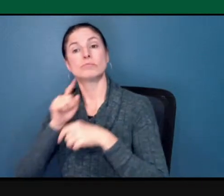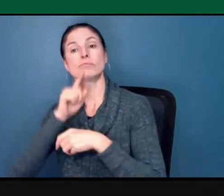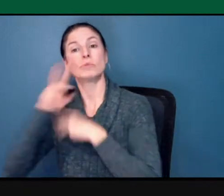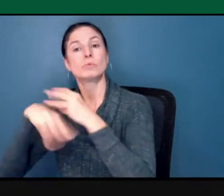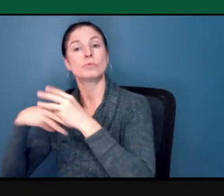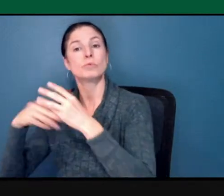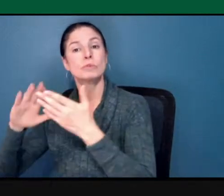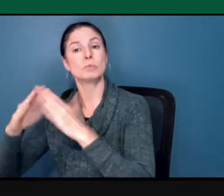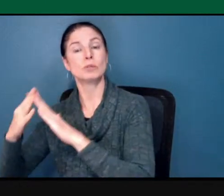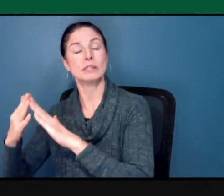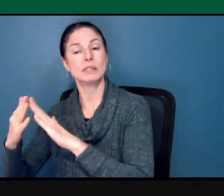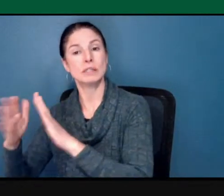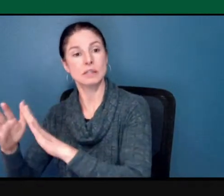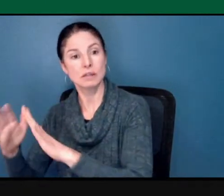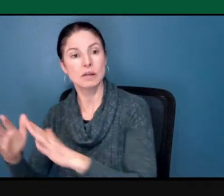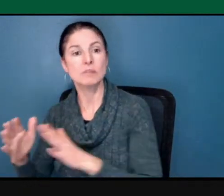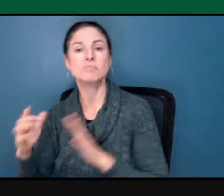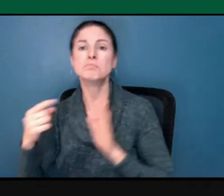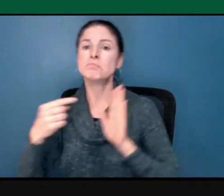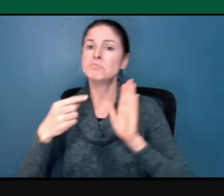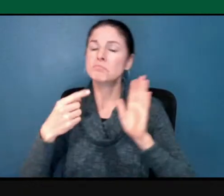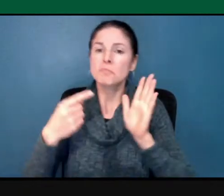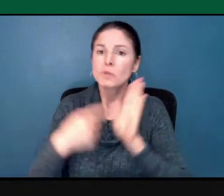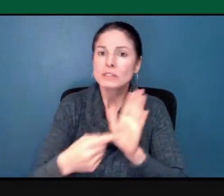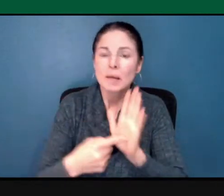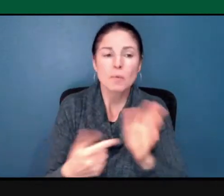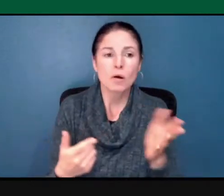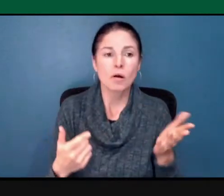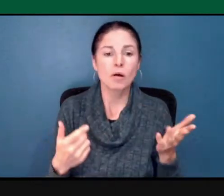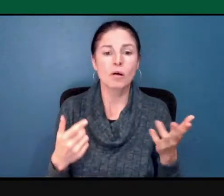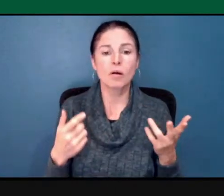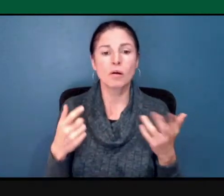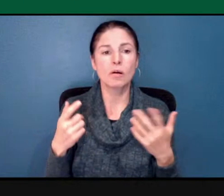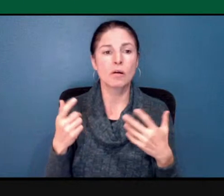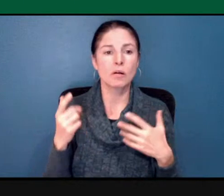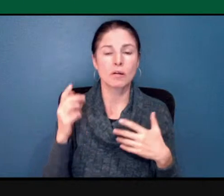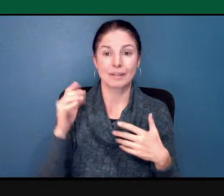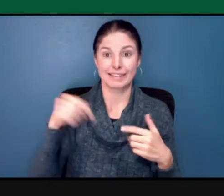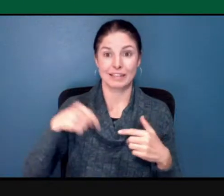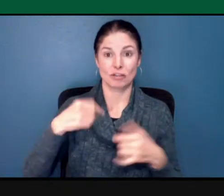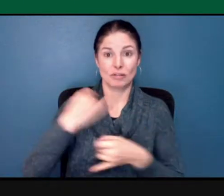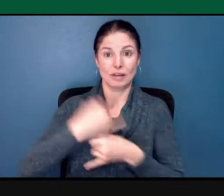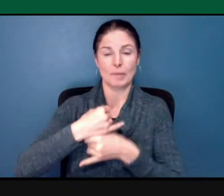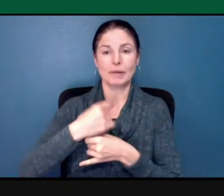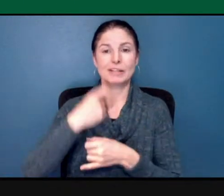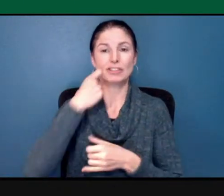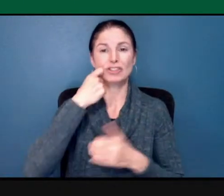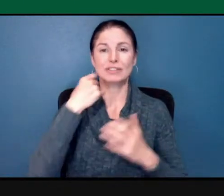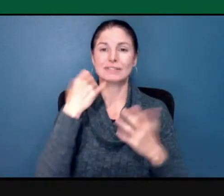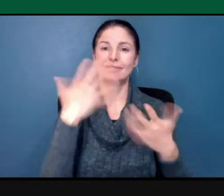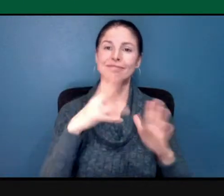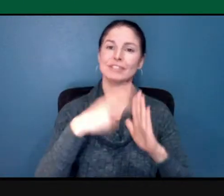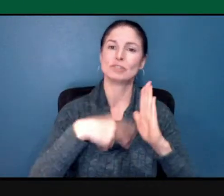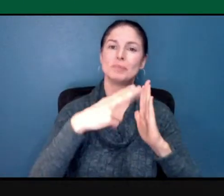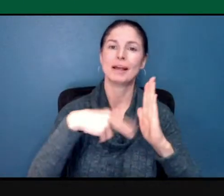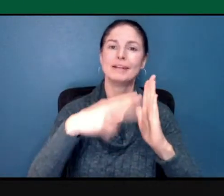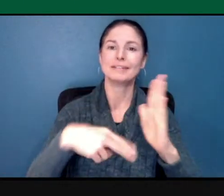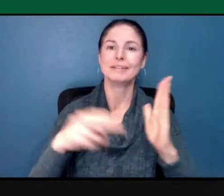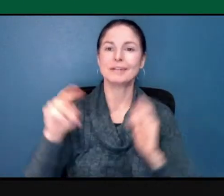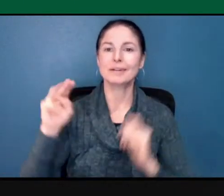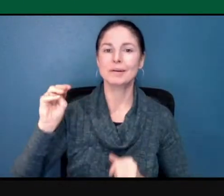mural that was just finished not too long ago here on campus. One of the things that